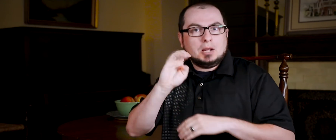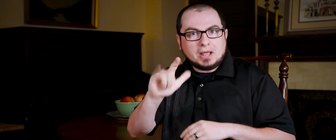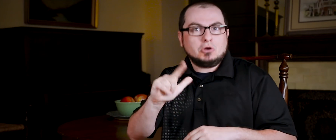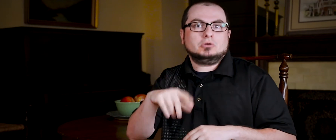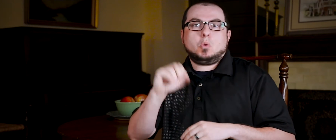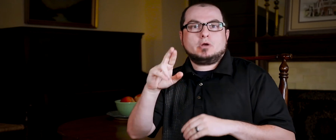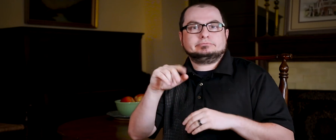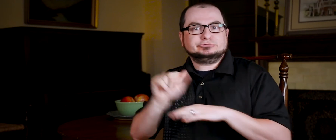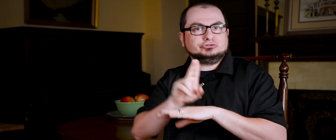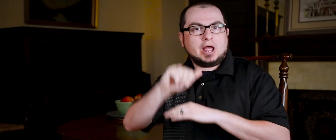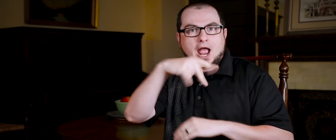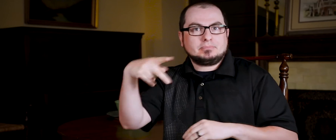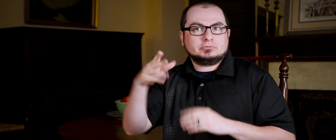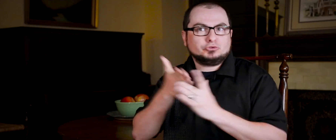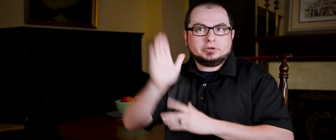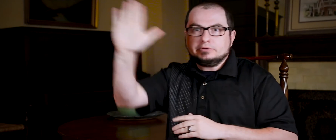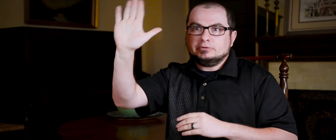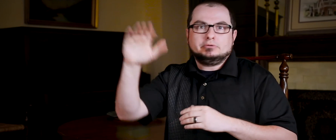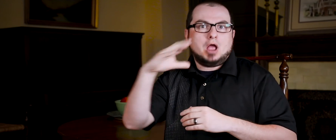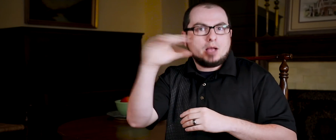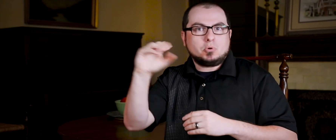office, I can use email or another third-party app to communicate.